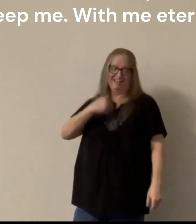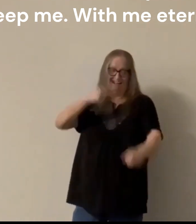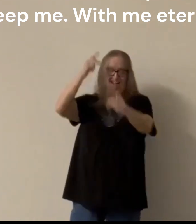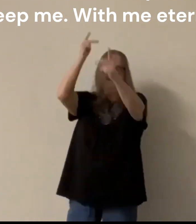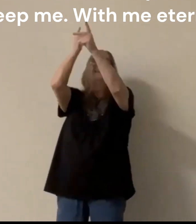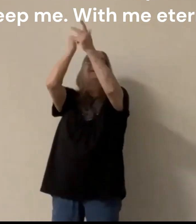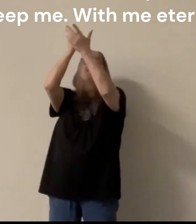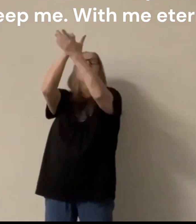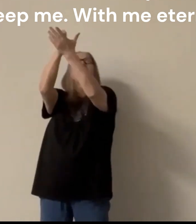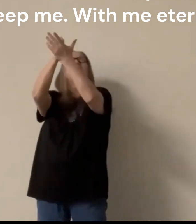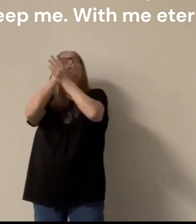I think so.